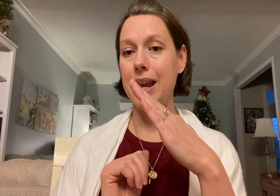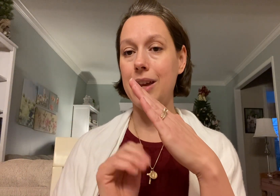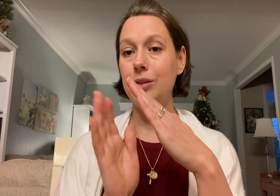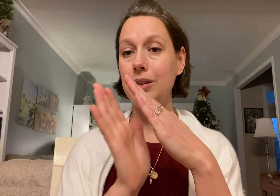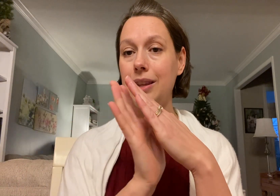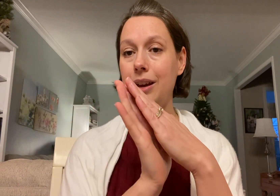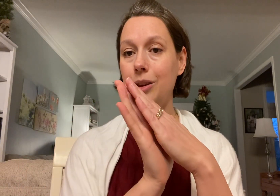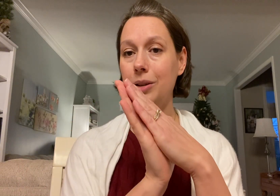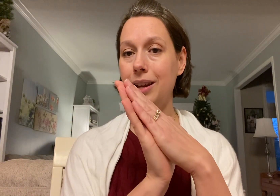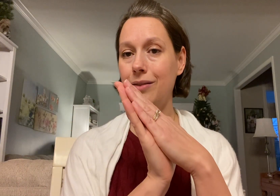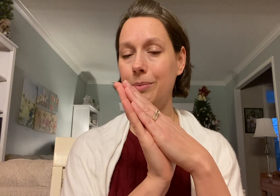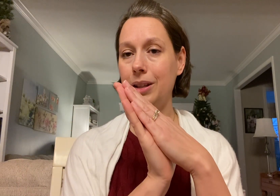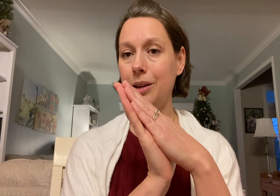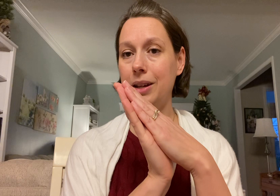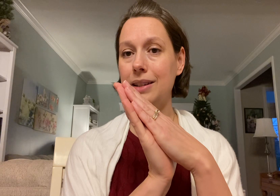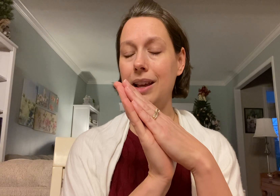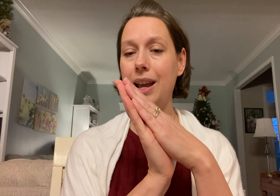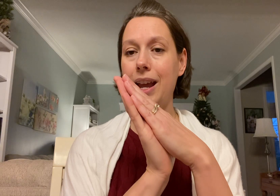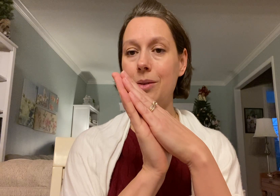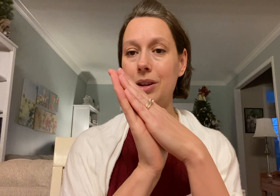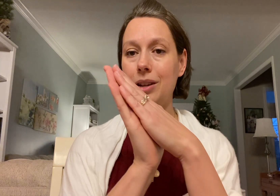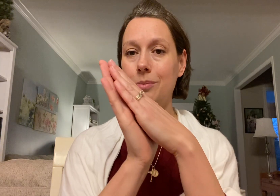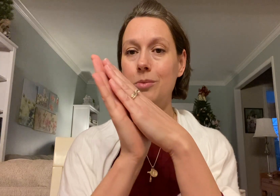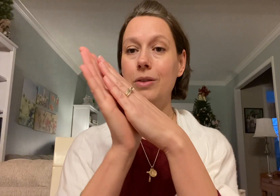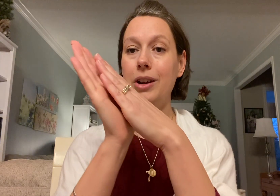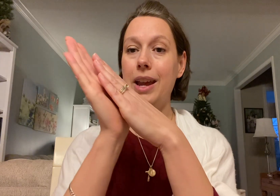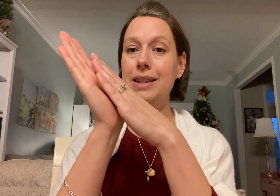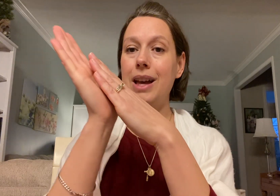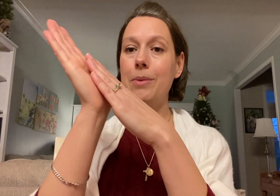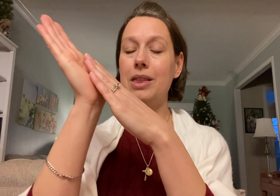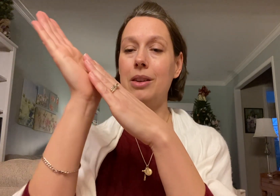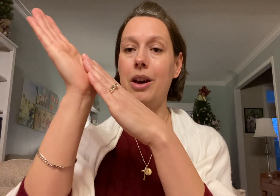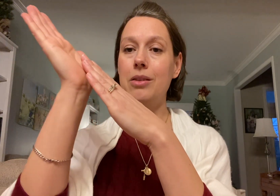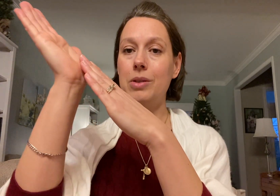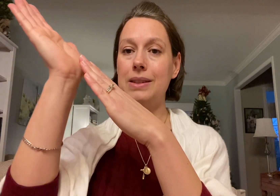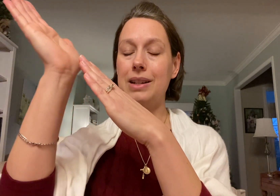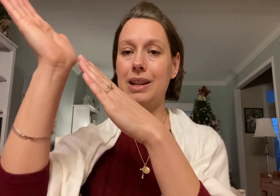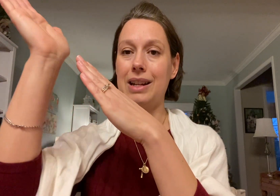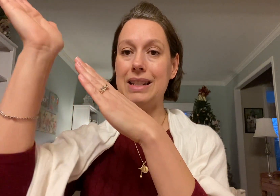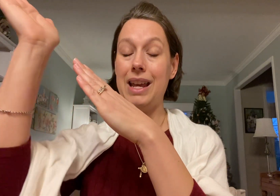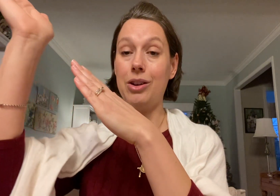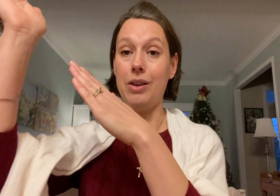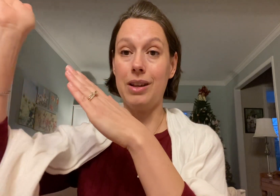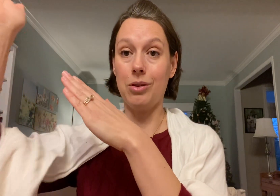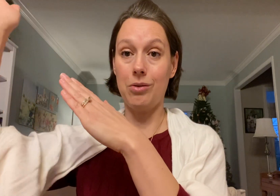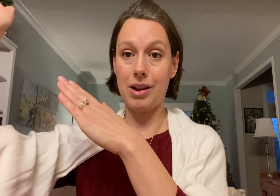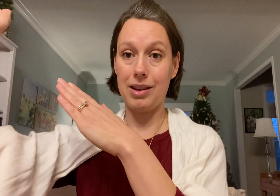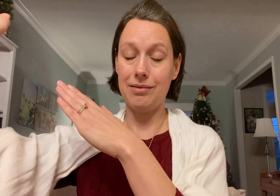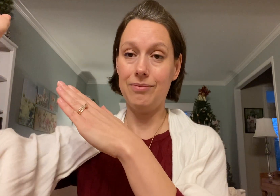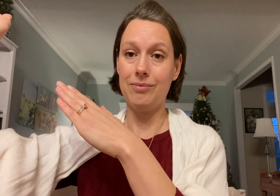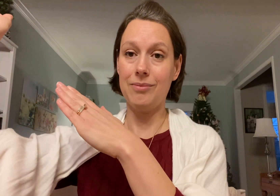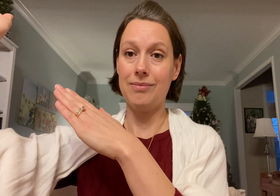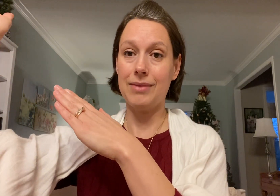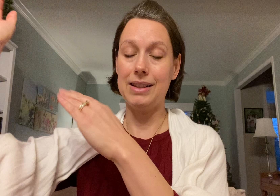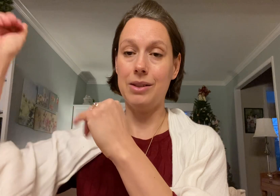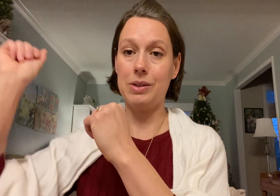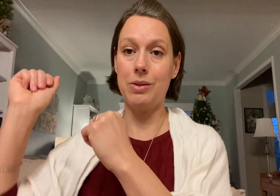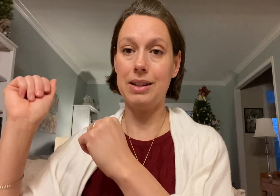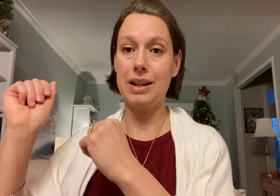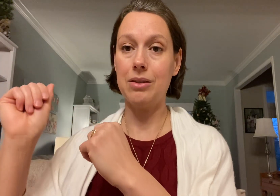angle and the other one kind of below it. And then we're going to move our hand up and the other one's going to kind of take off like a rocket as though it's going into outer